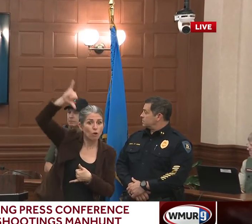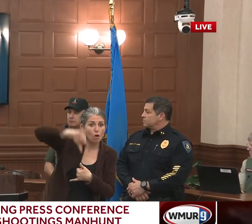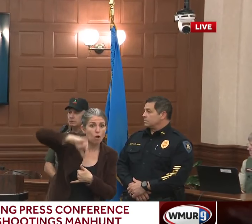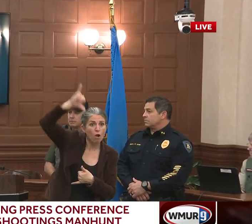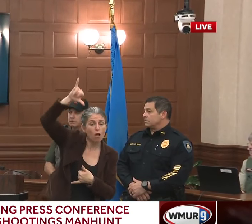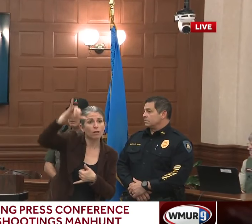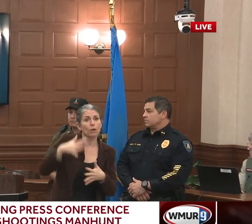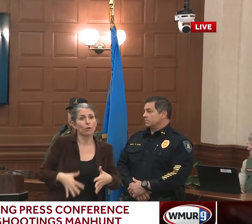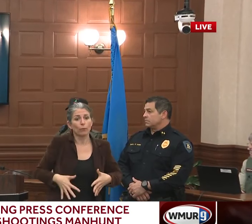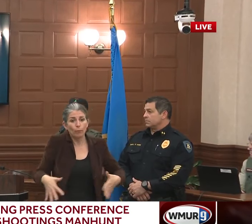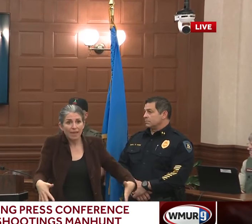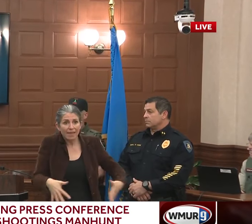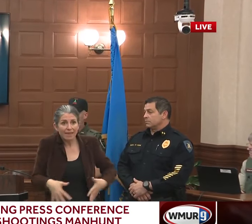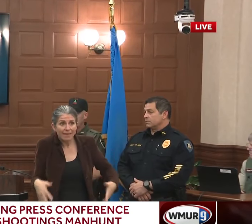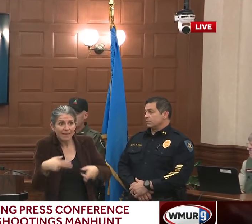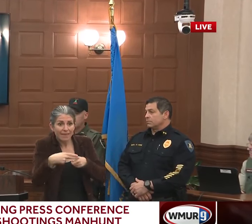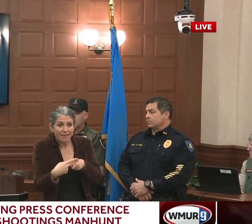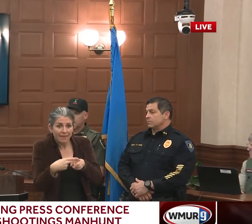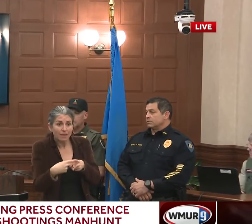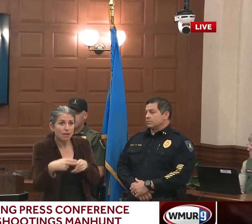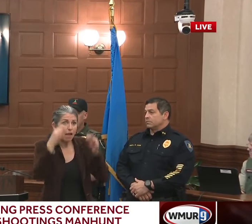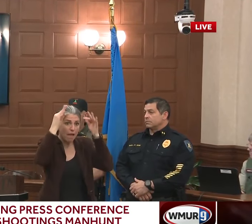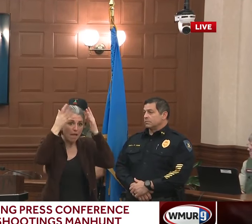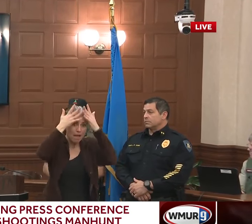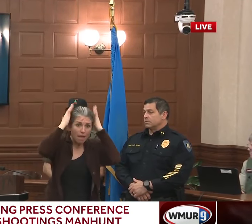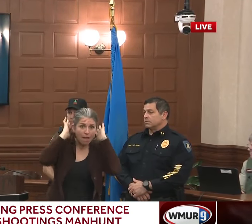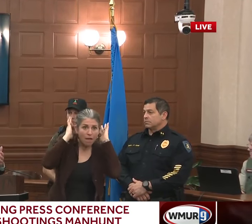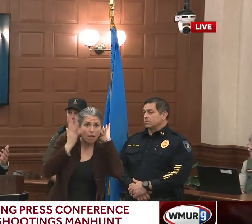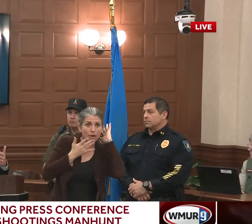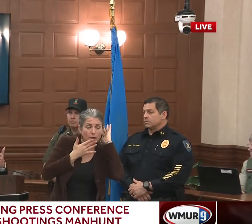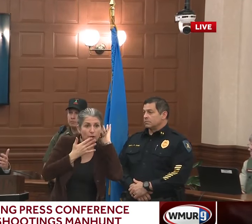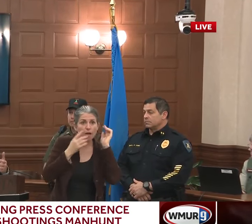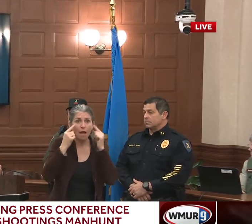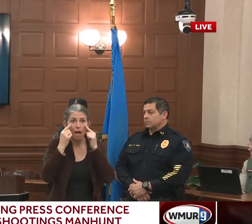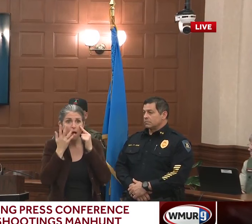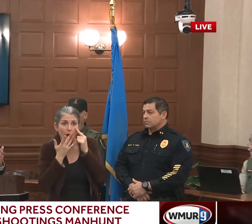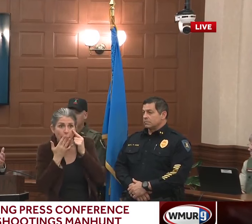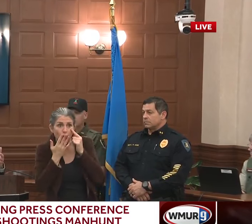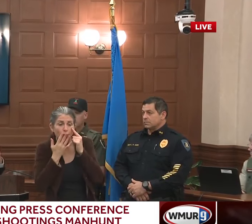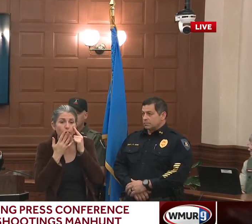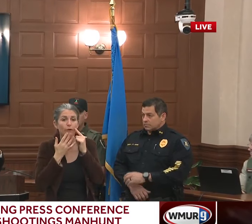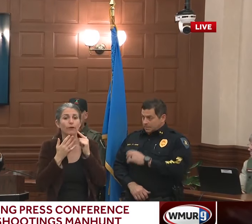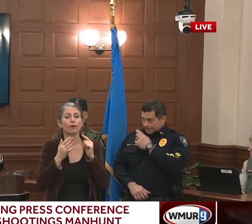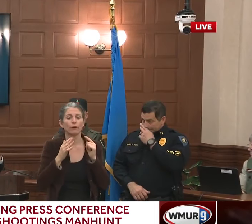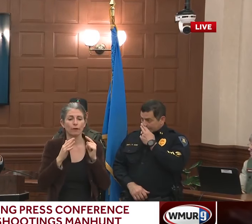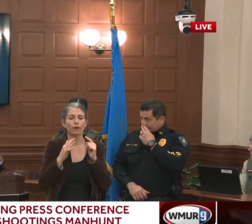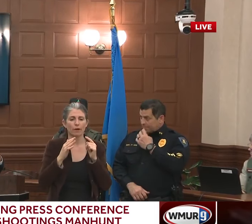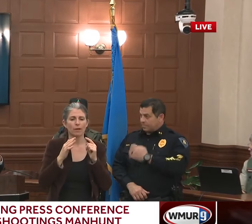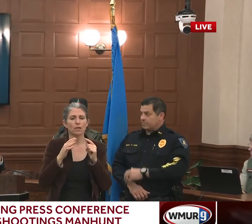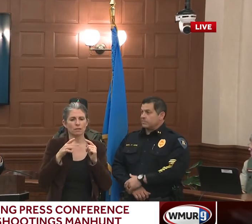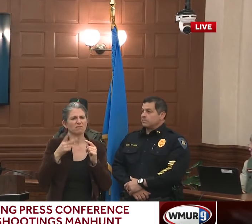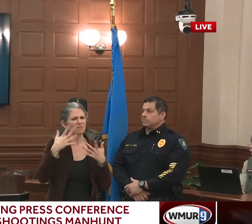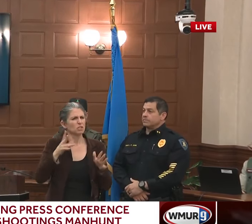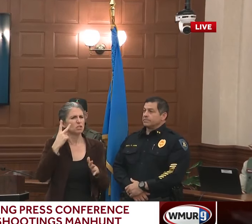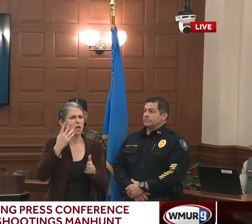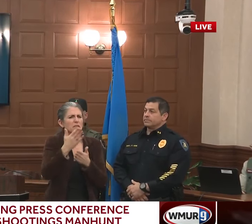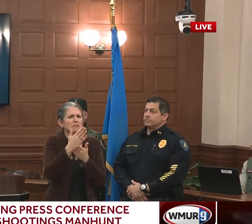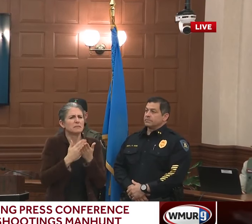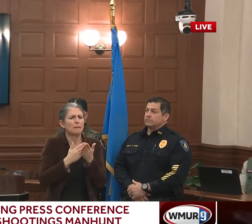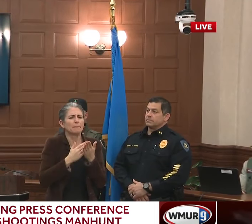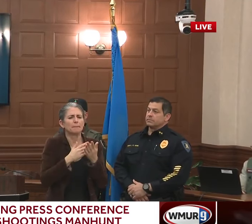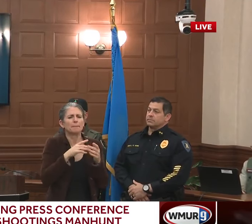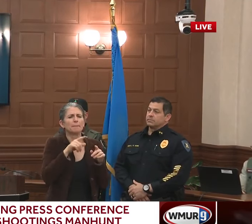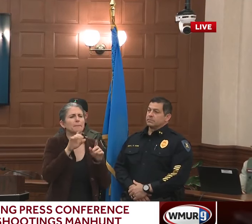official hair and eye color. You could guess at that based on some of the photos that you see, but why do that if we can directly give you that